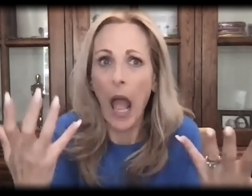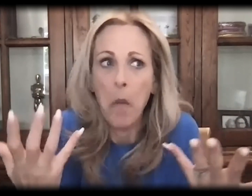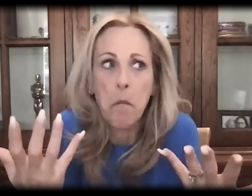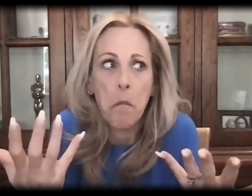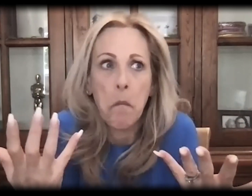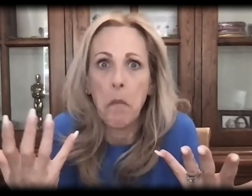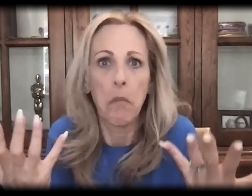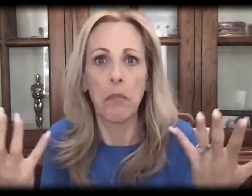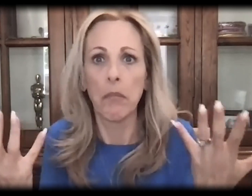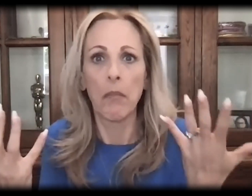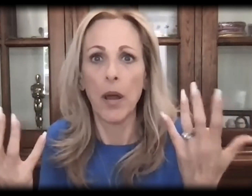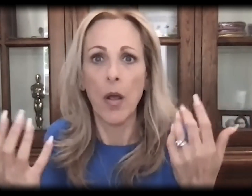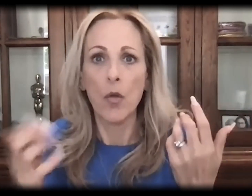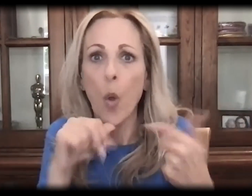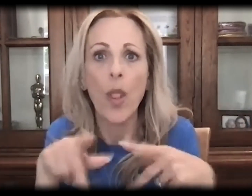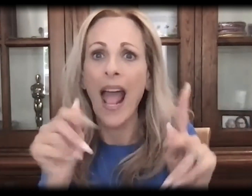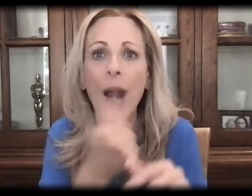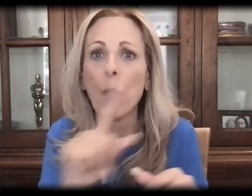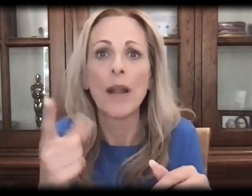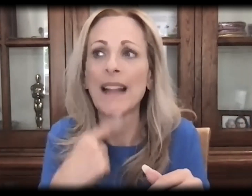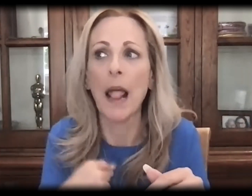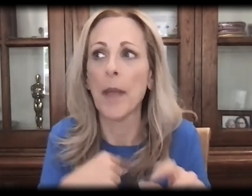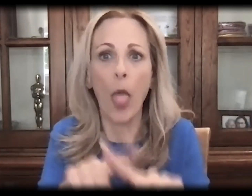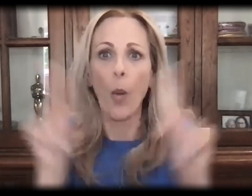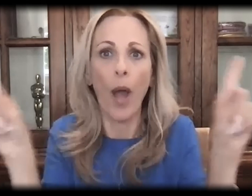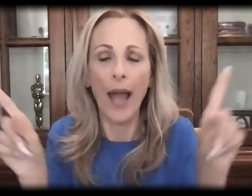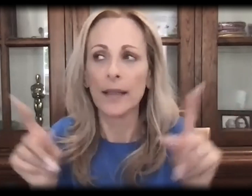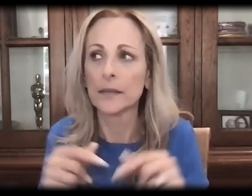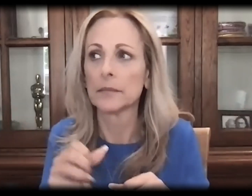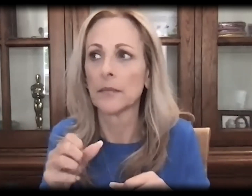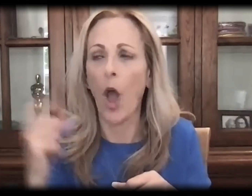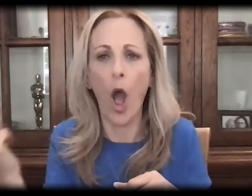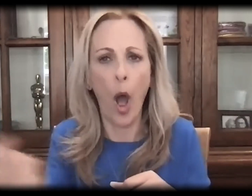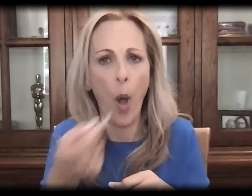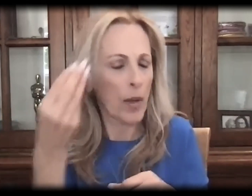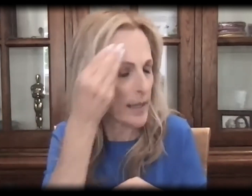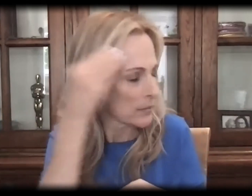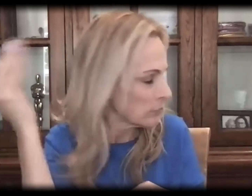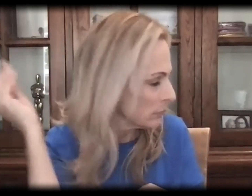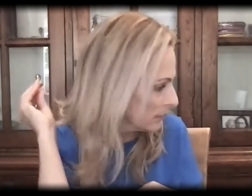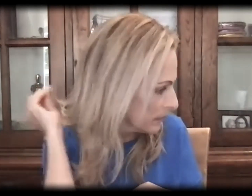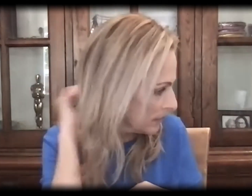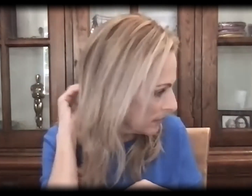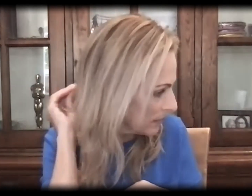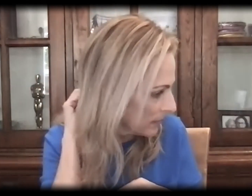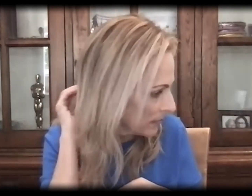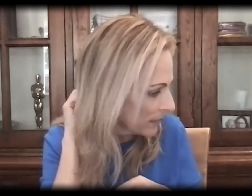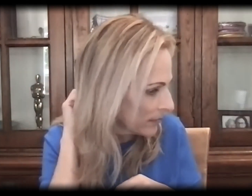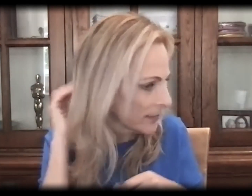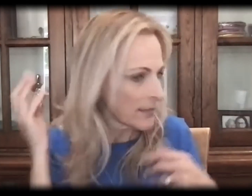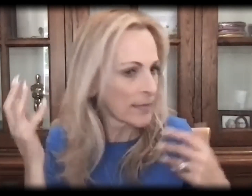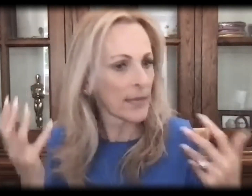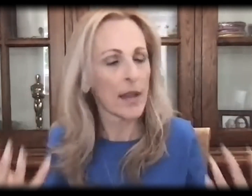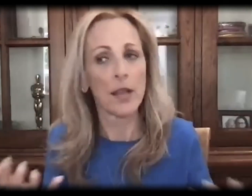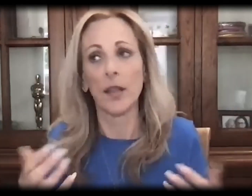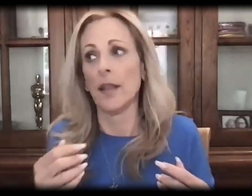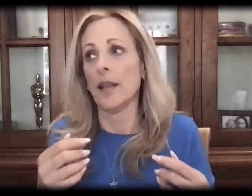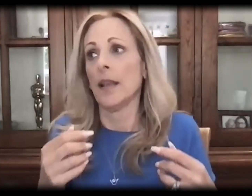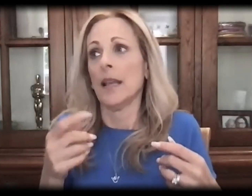wanted to do despite what people said. Don't let anyone tell you otherwise. And he, I mean, I always kept that in the back of my mind, his